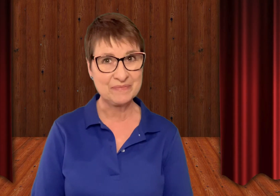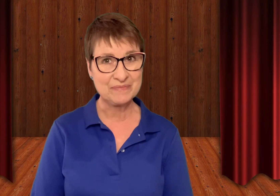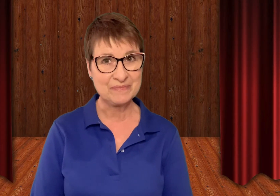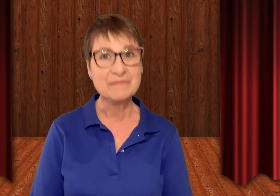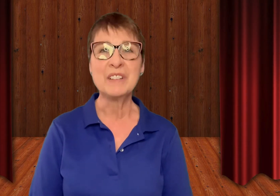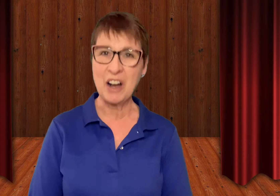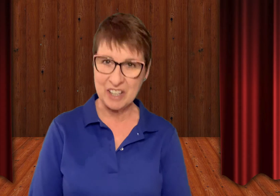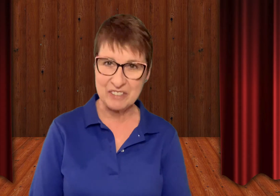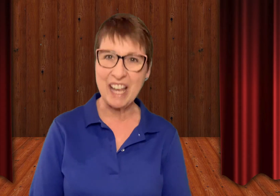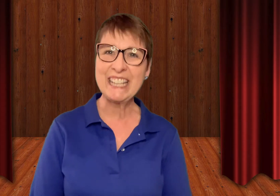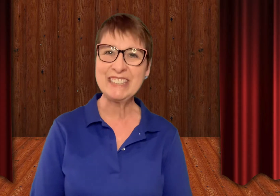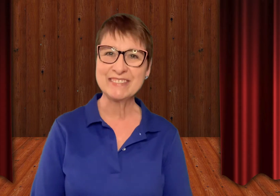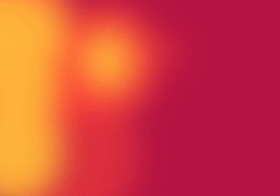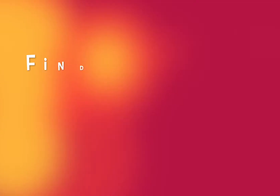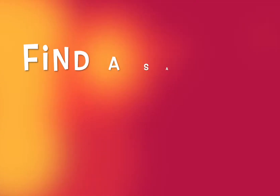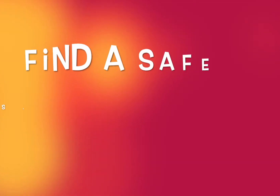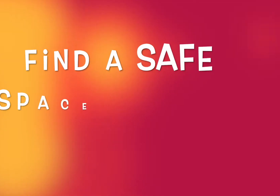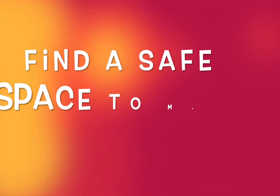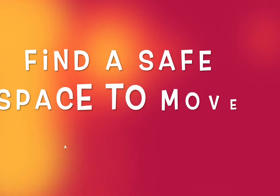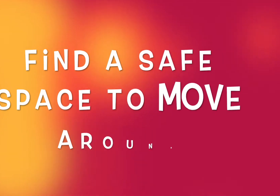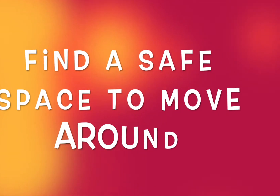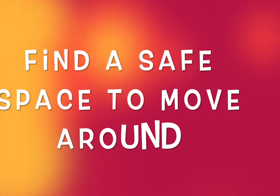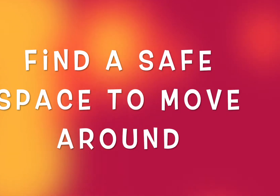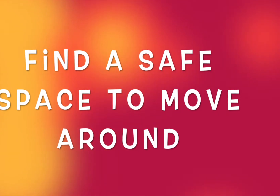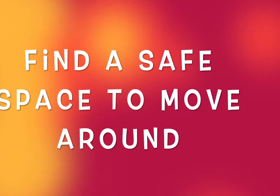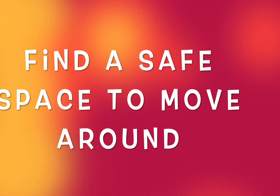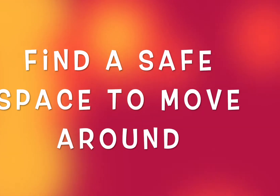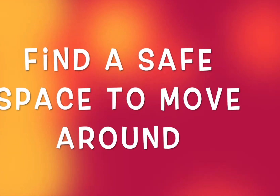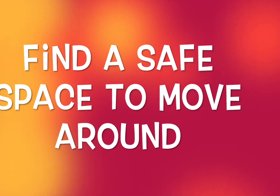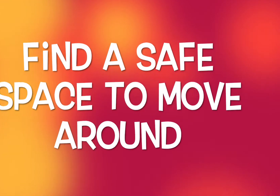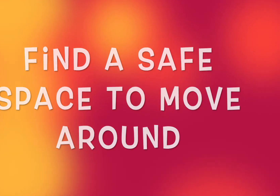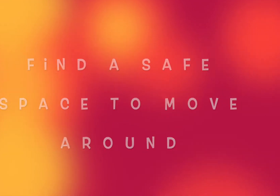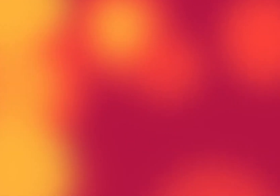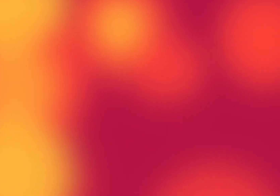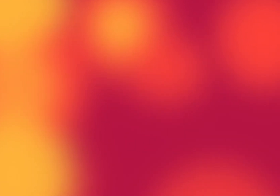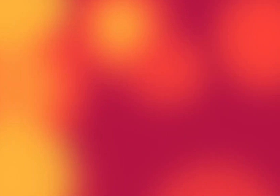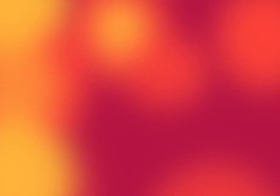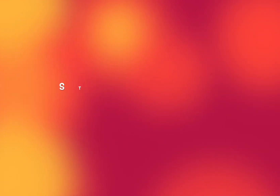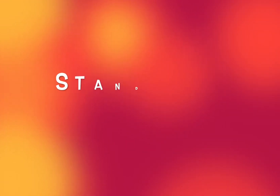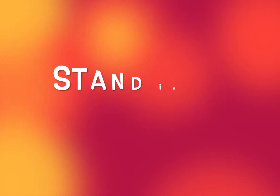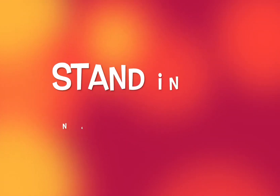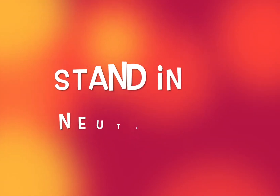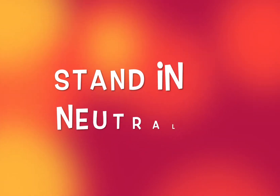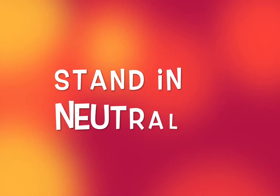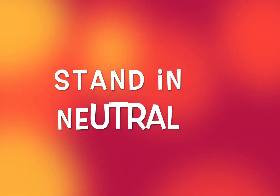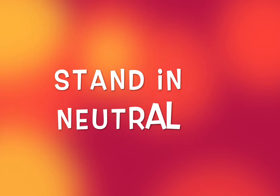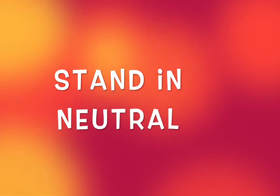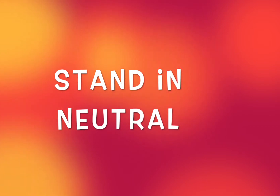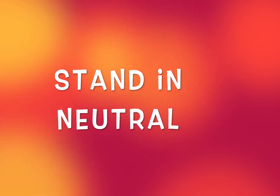Are you ready? Find a safe space to move around then stand in neutral.